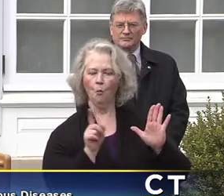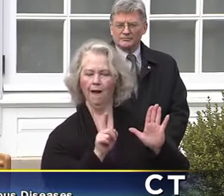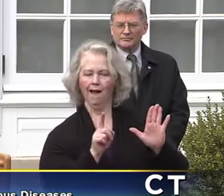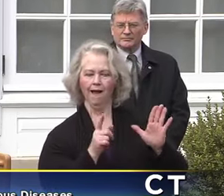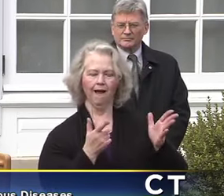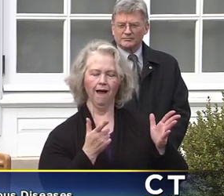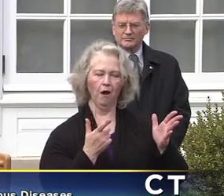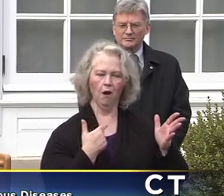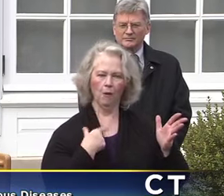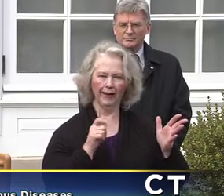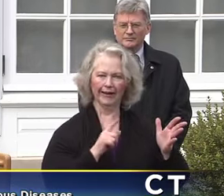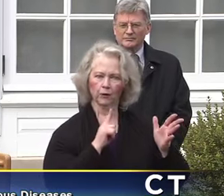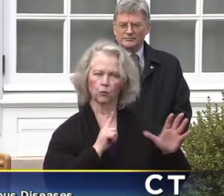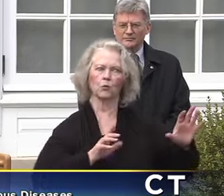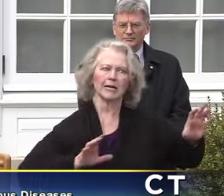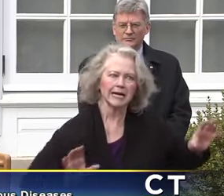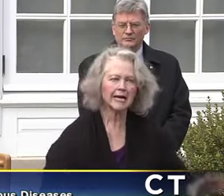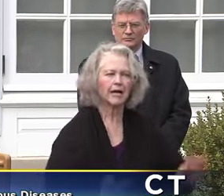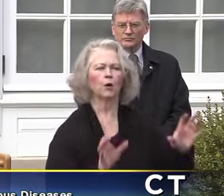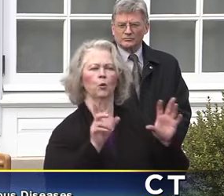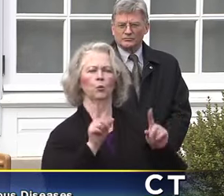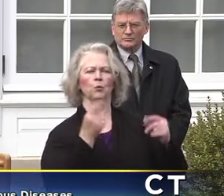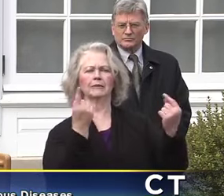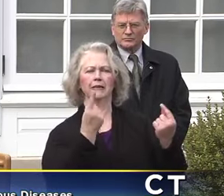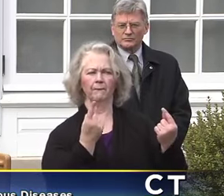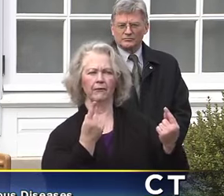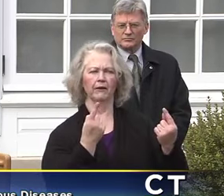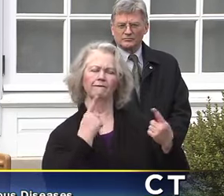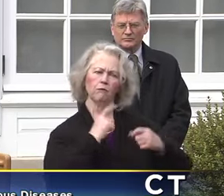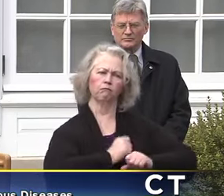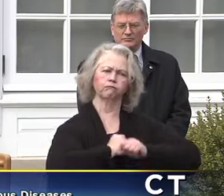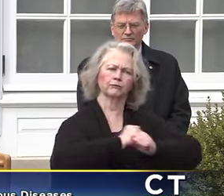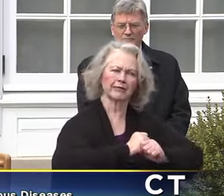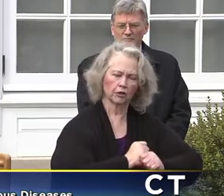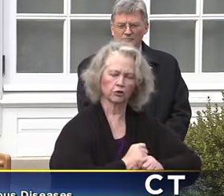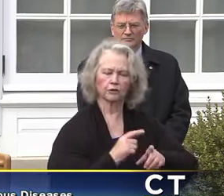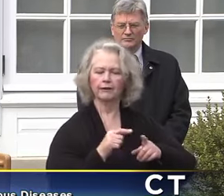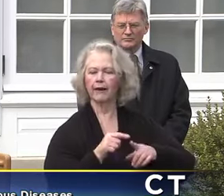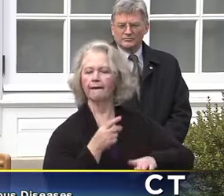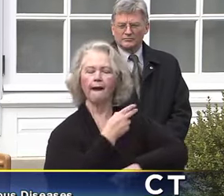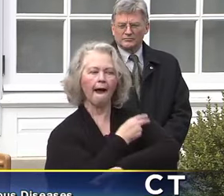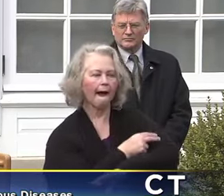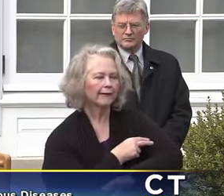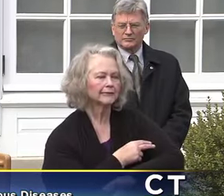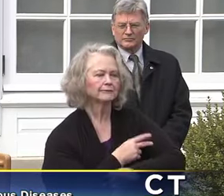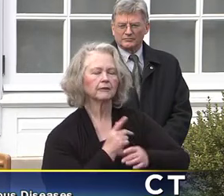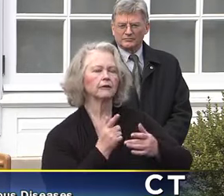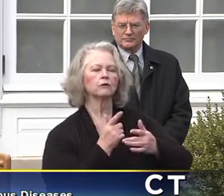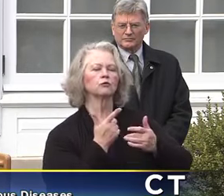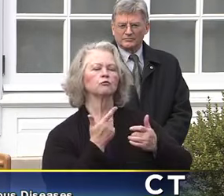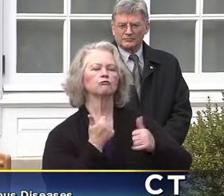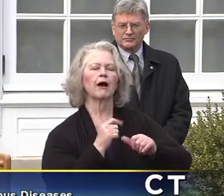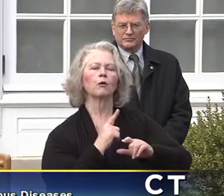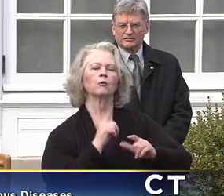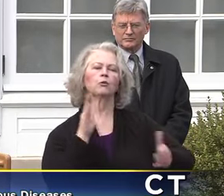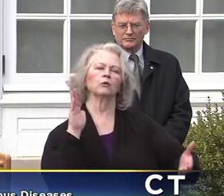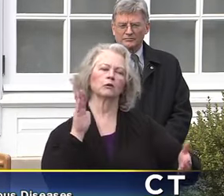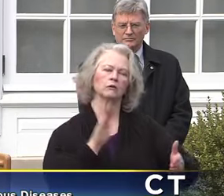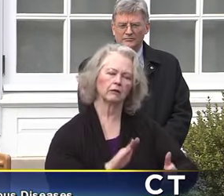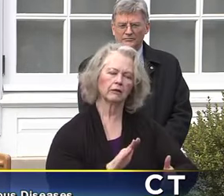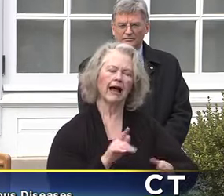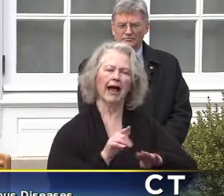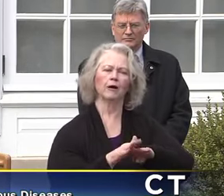public health actions at hospitals and others to slow the spread of this disease down.